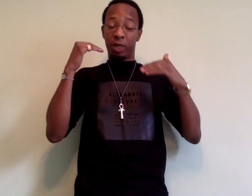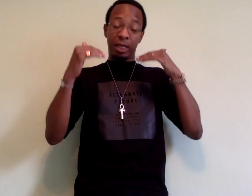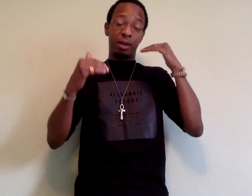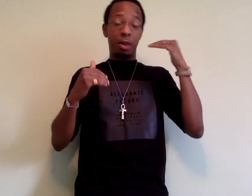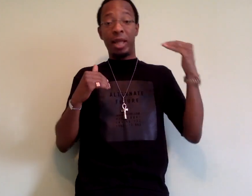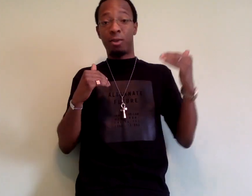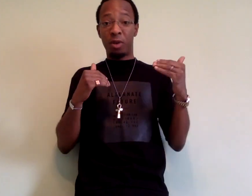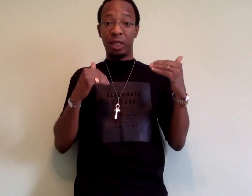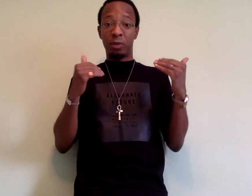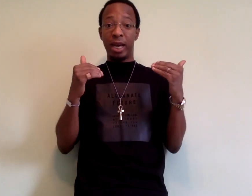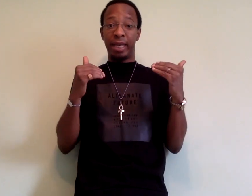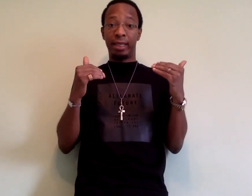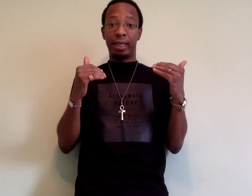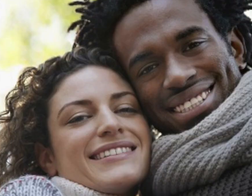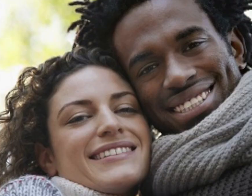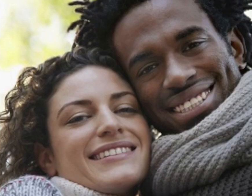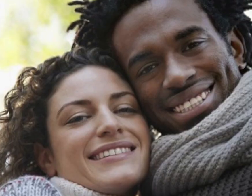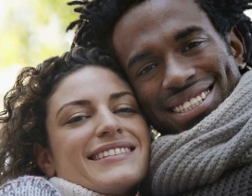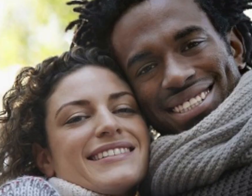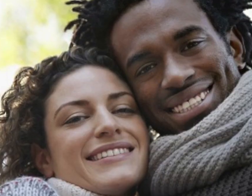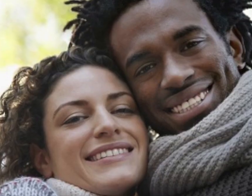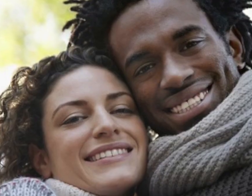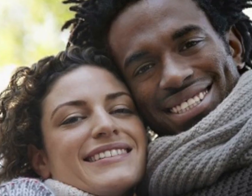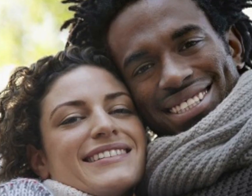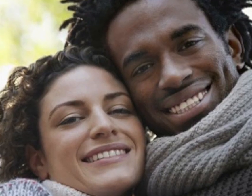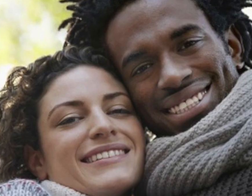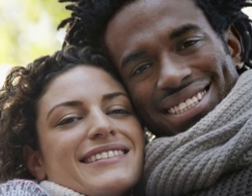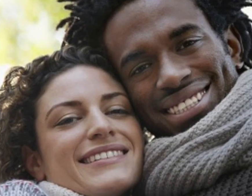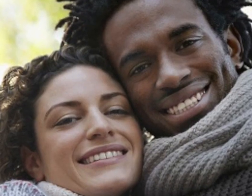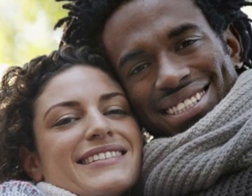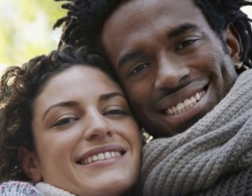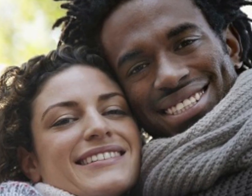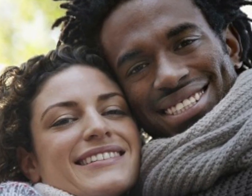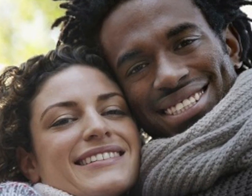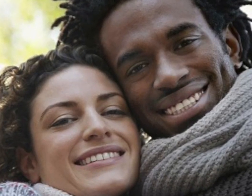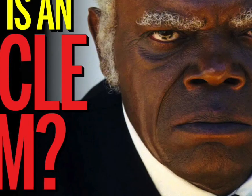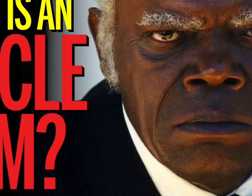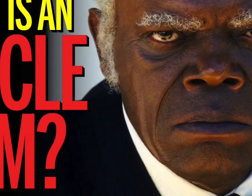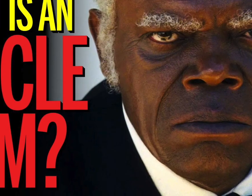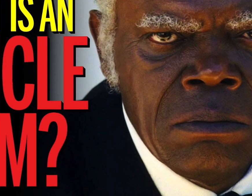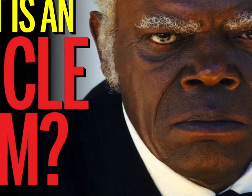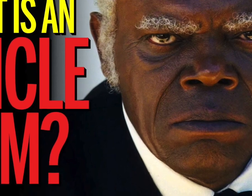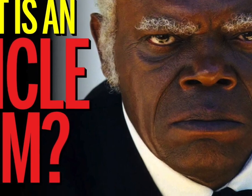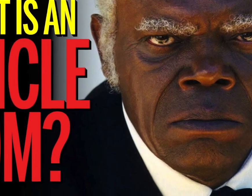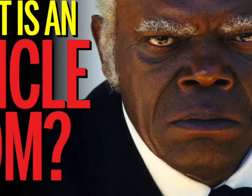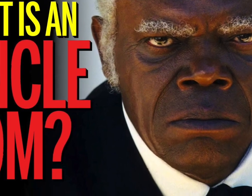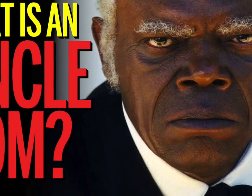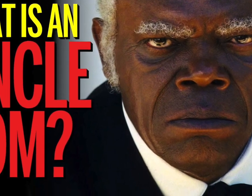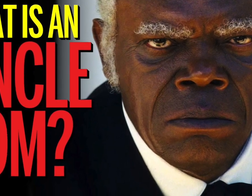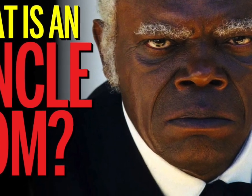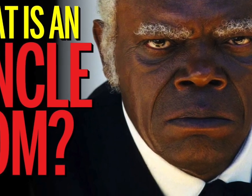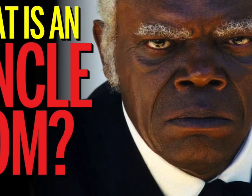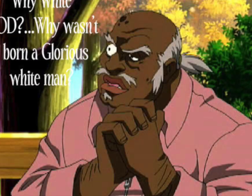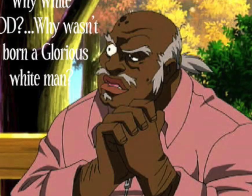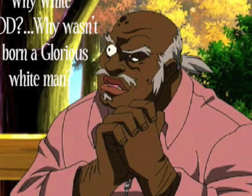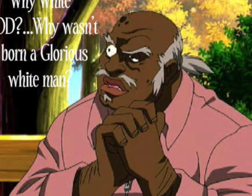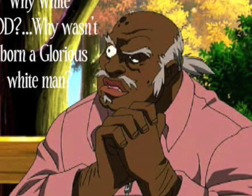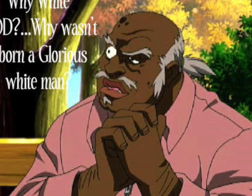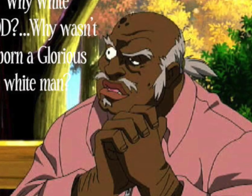particularly black women's minds, that when you see a black man with a white woman or any non-black woman, it must be because he's self-hating. He's ashamed of his own